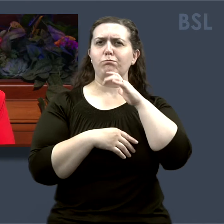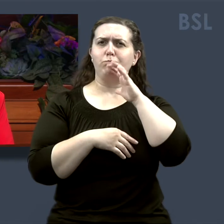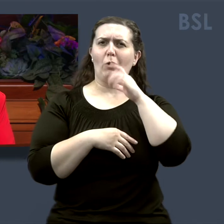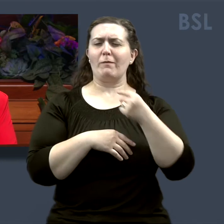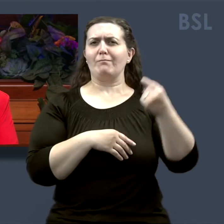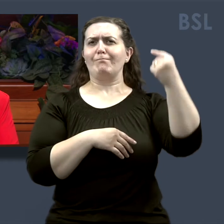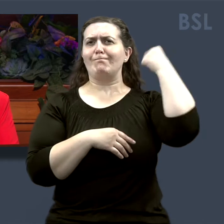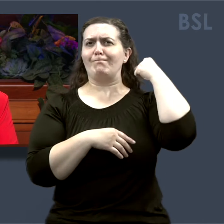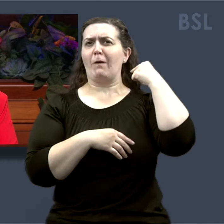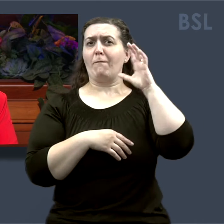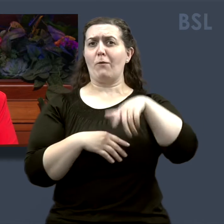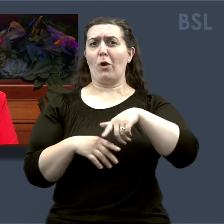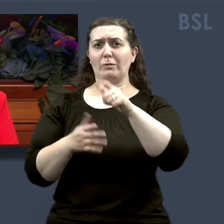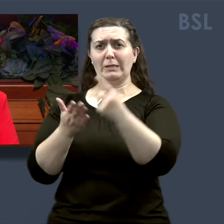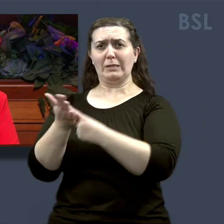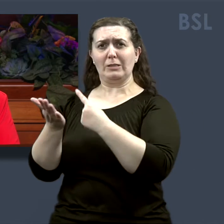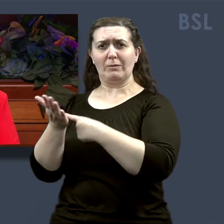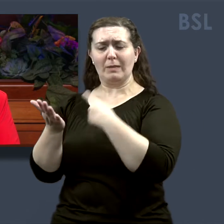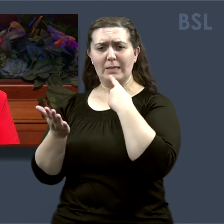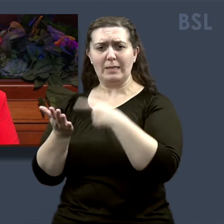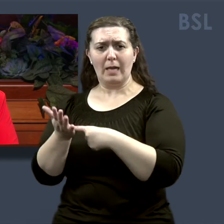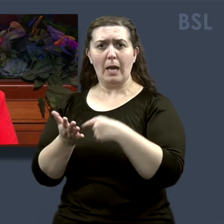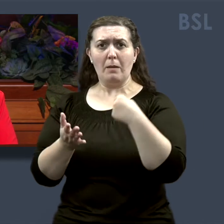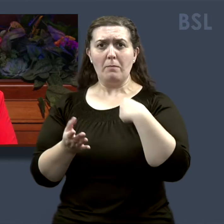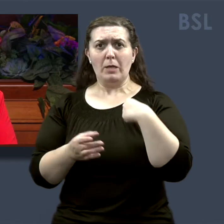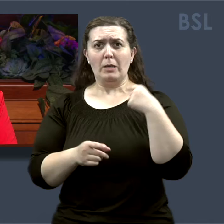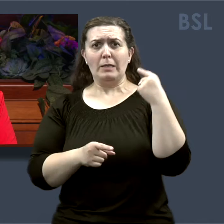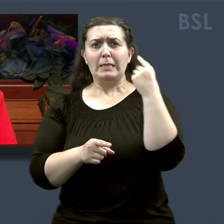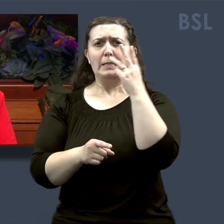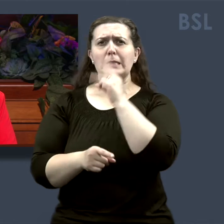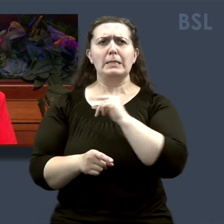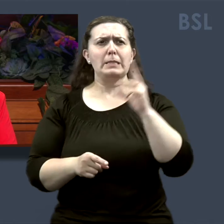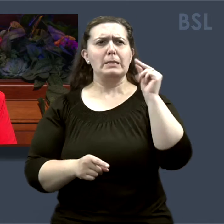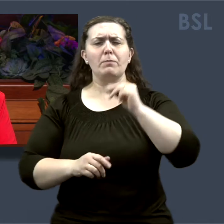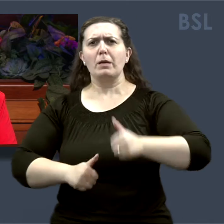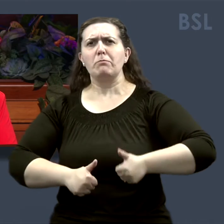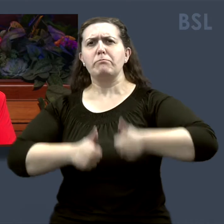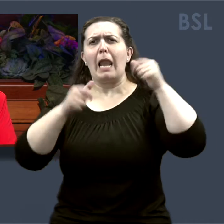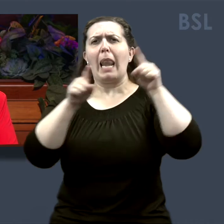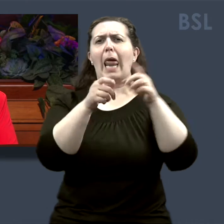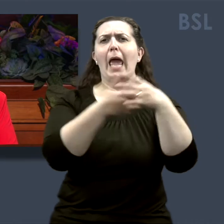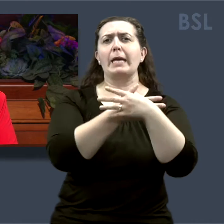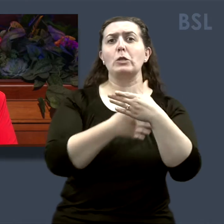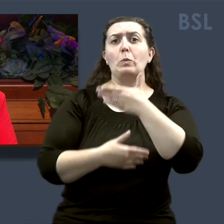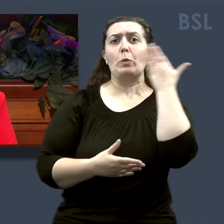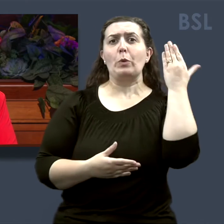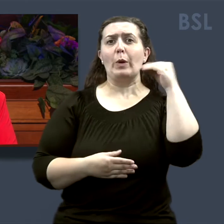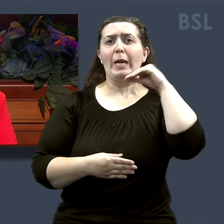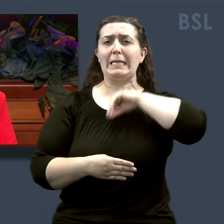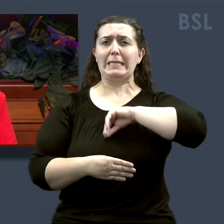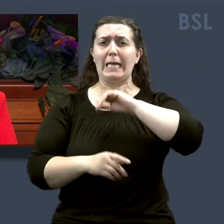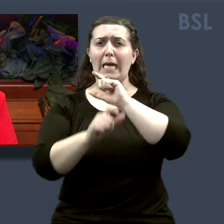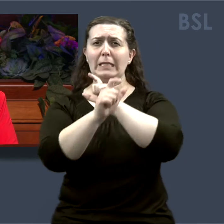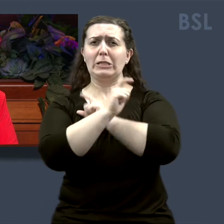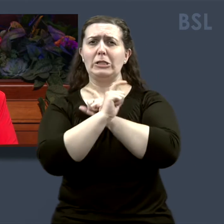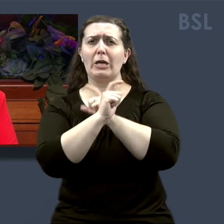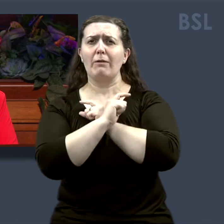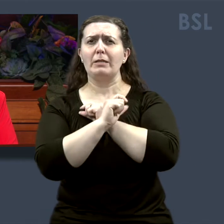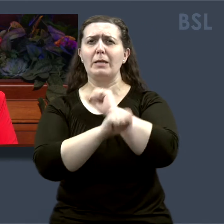1 Corinthians, said, Though I speak with the tongues of men and of angels and have not charity, I am become